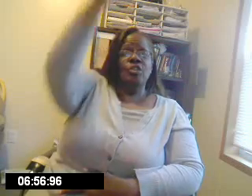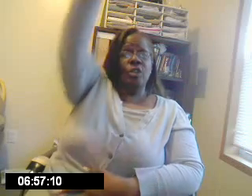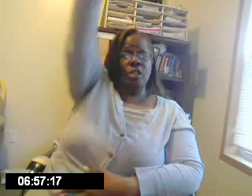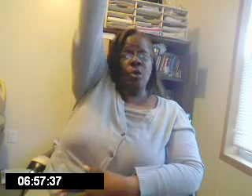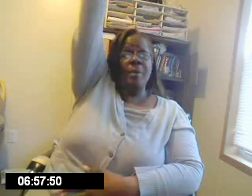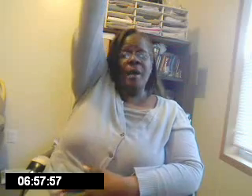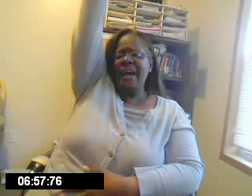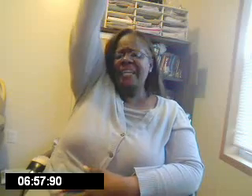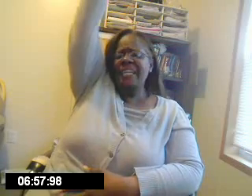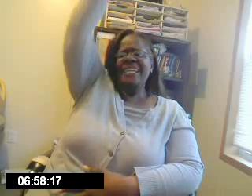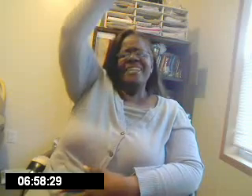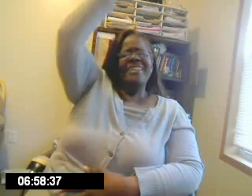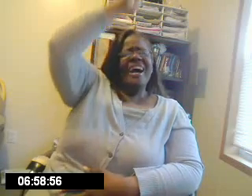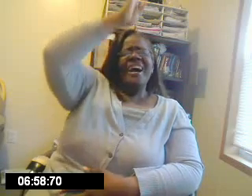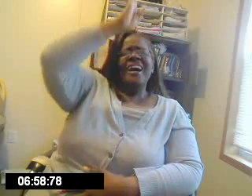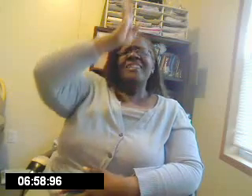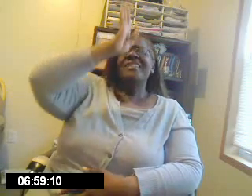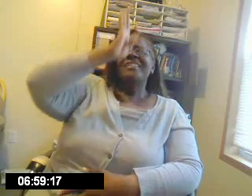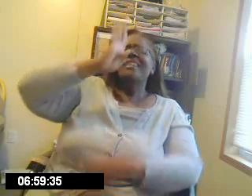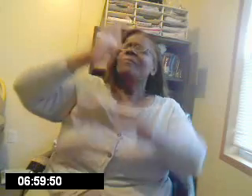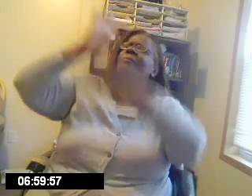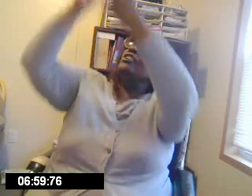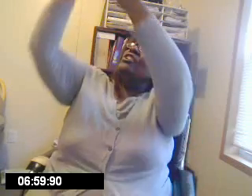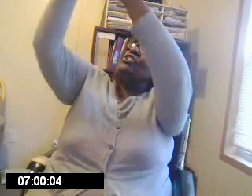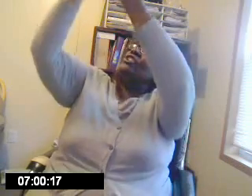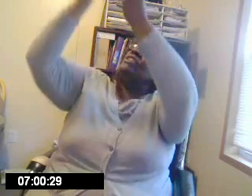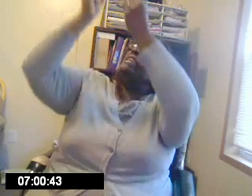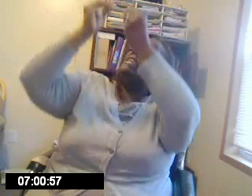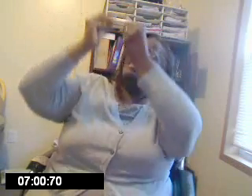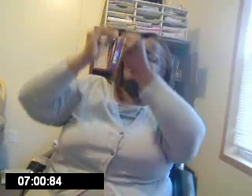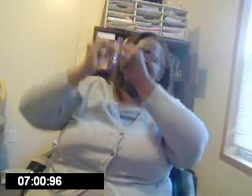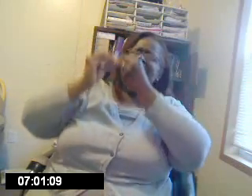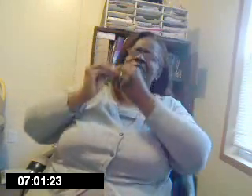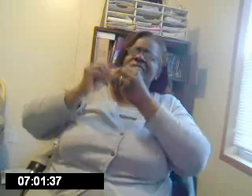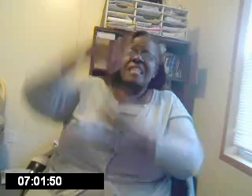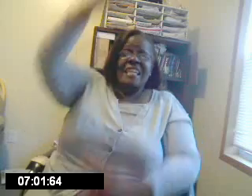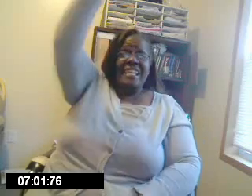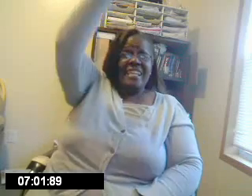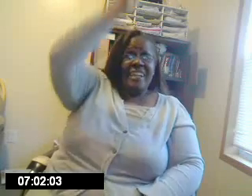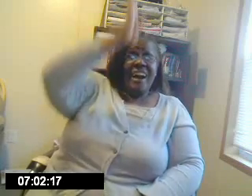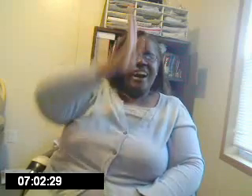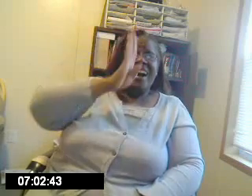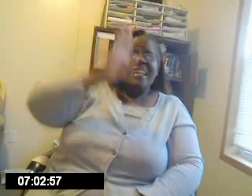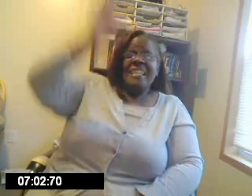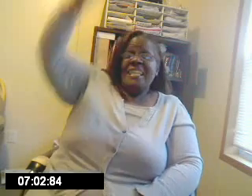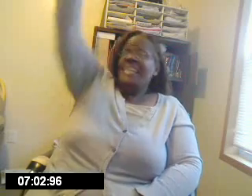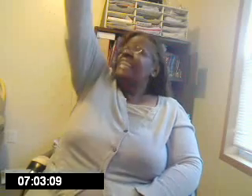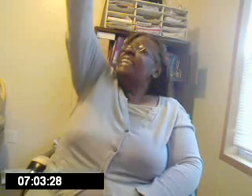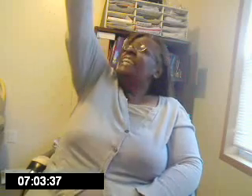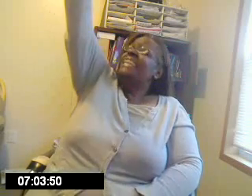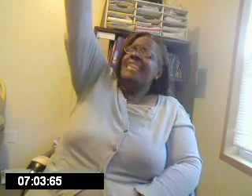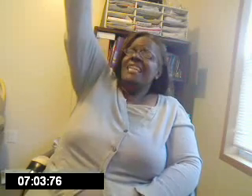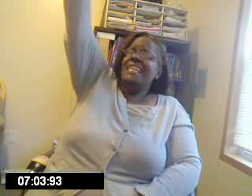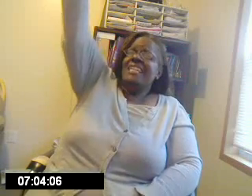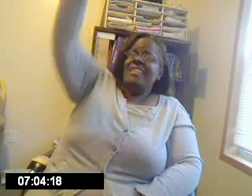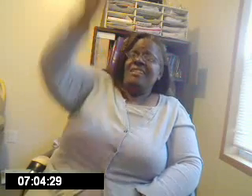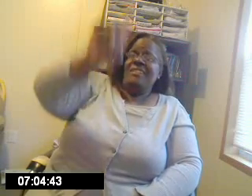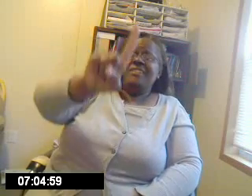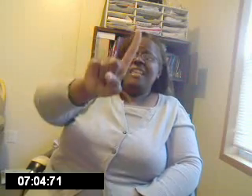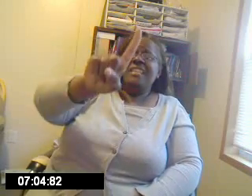But you're going to go up high. God. He gives. God. He gives. The